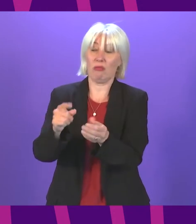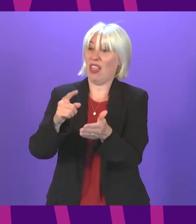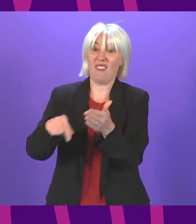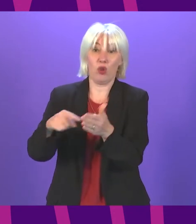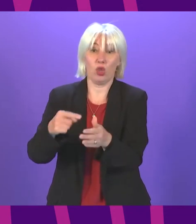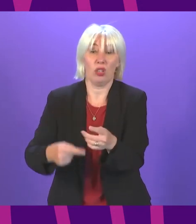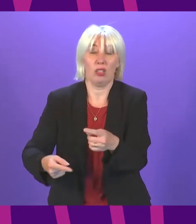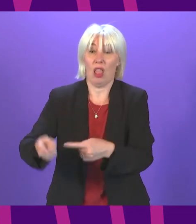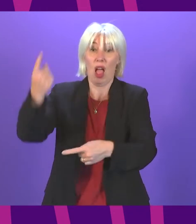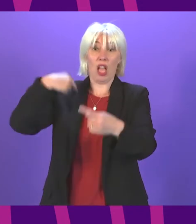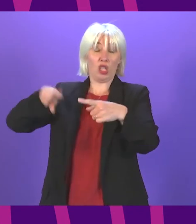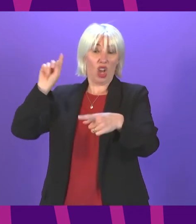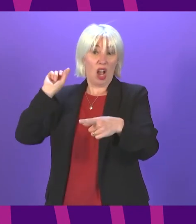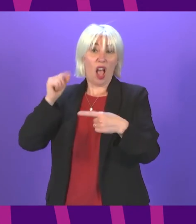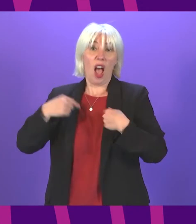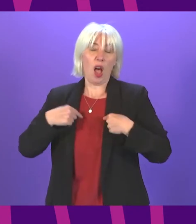last session.